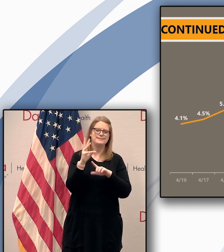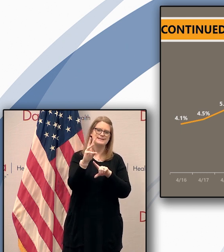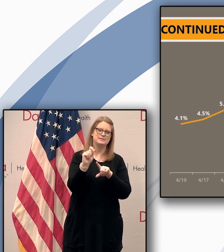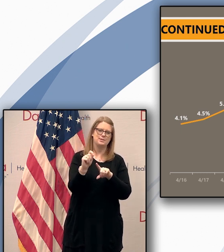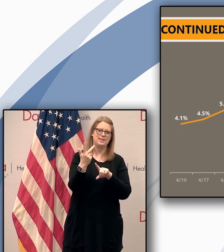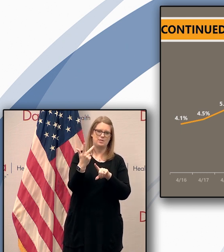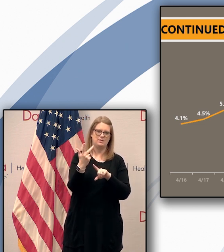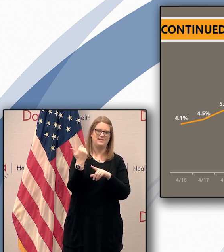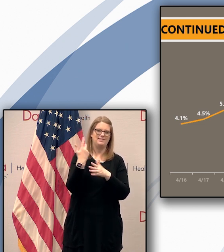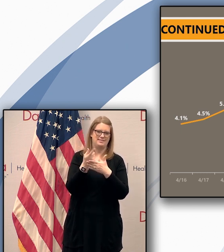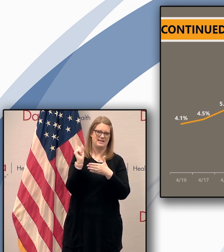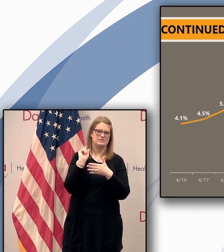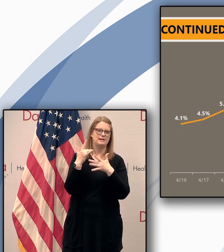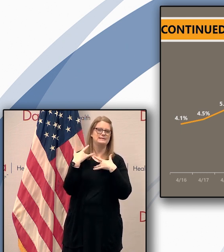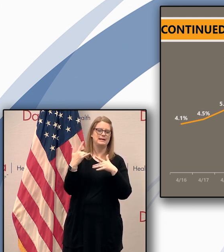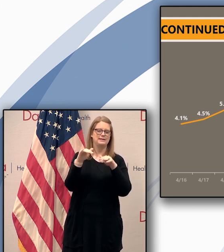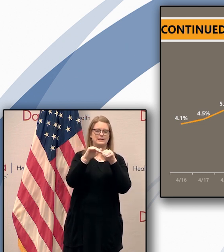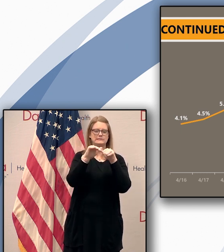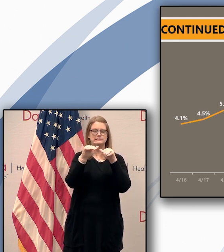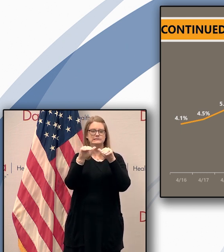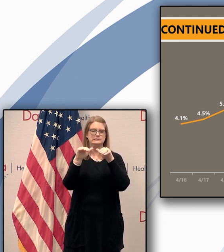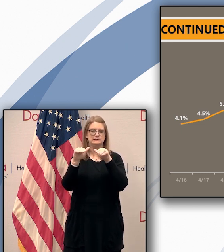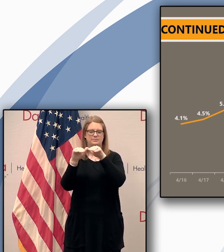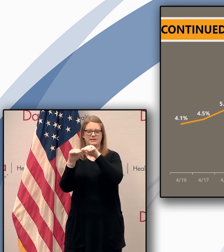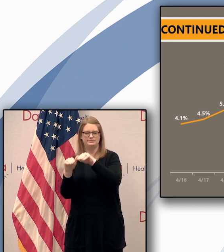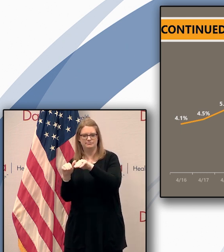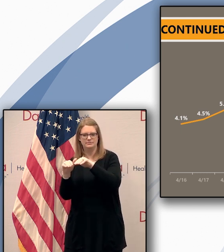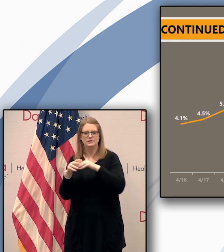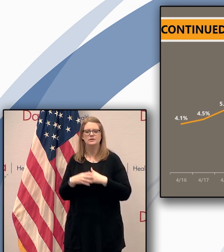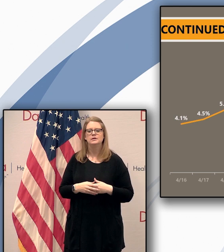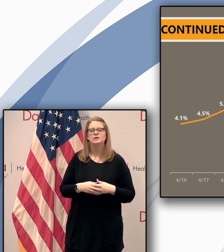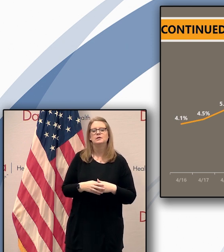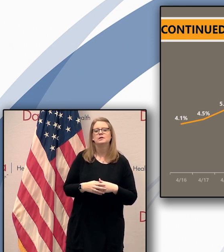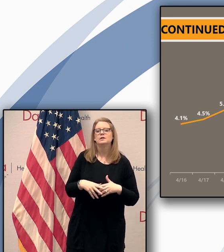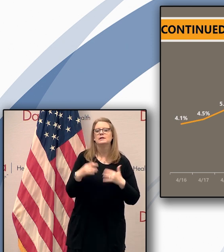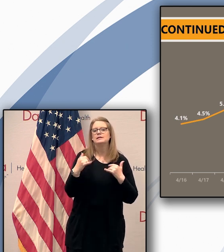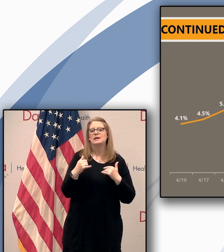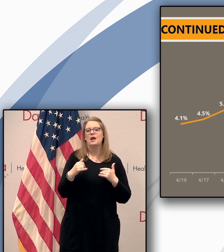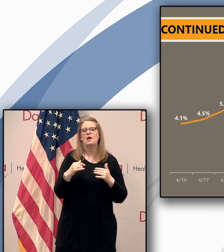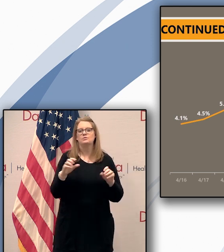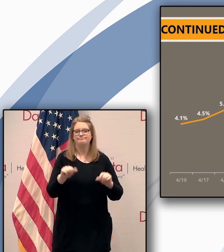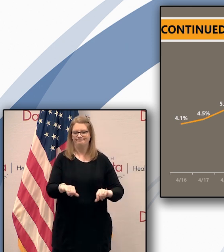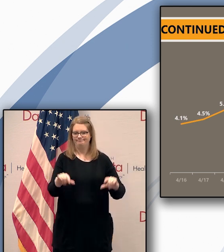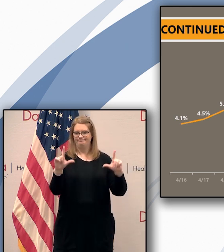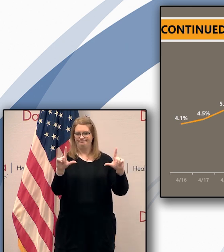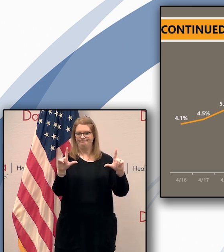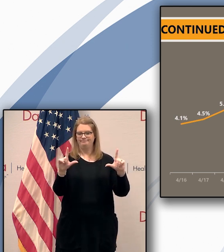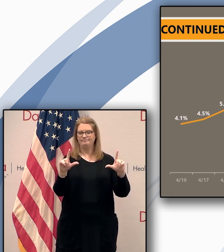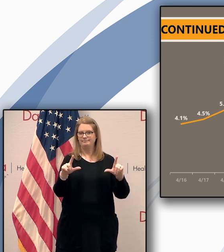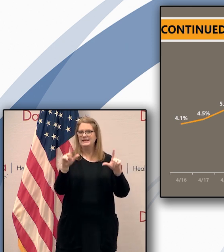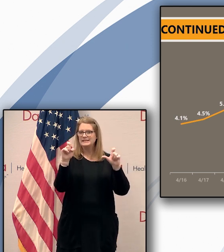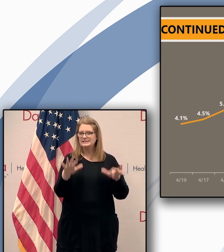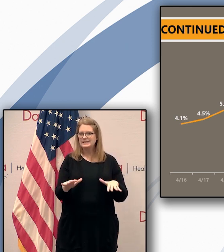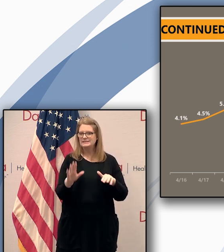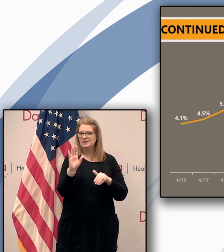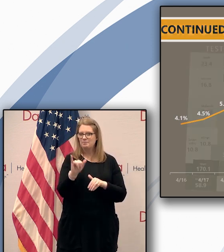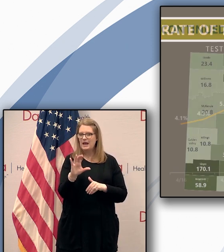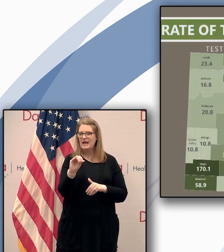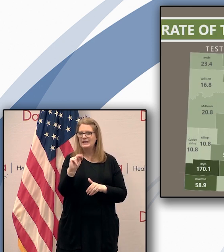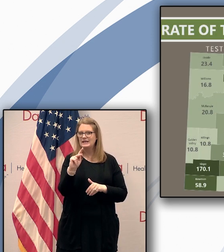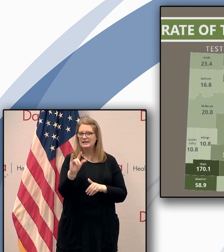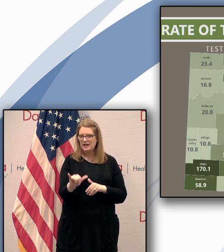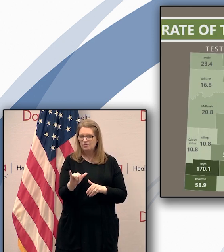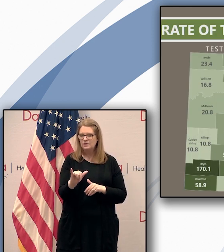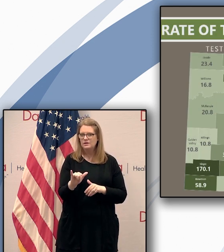a portion of last week we want to each day we show some different county slides today we're showing a rate of testing by county this is the number